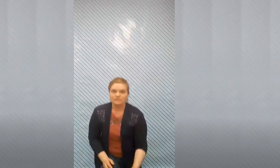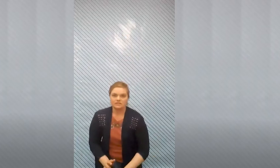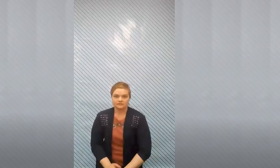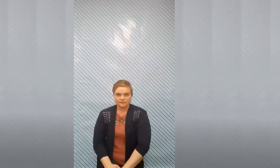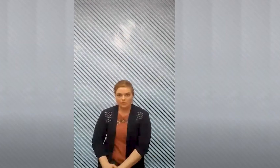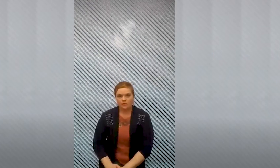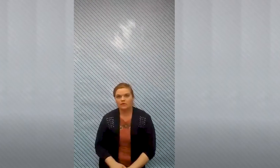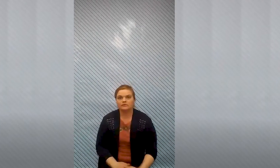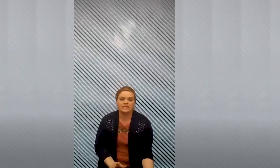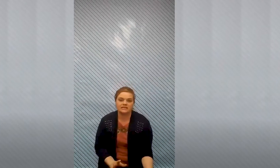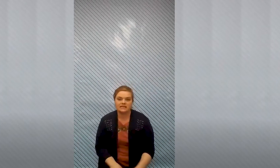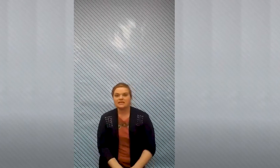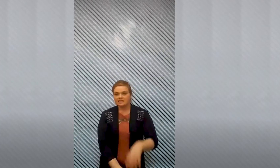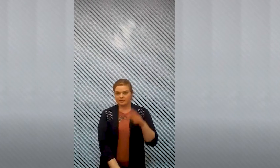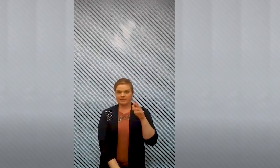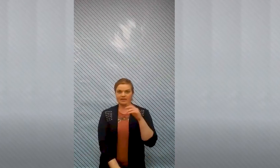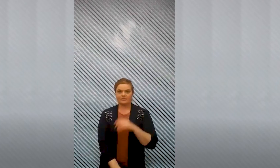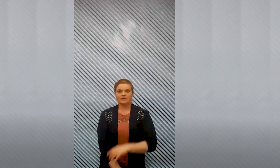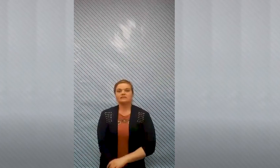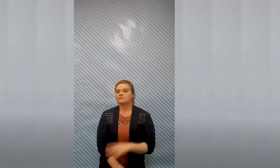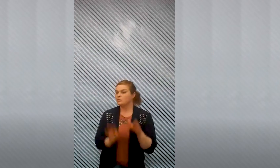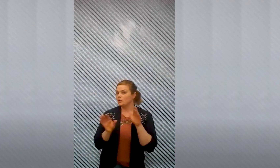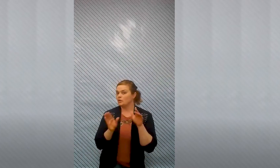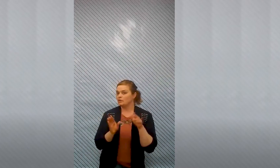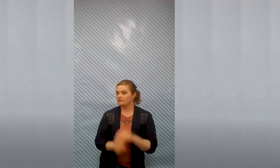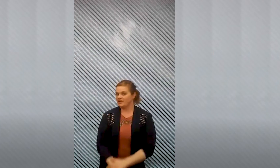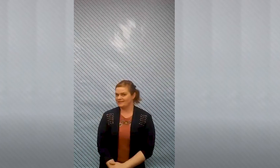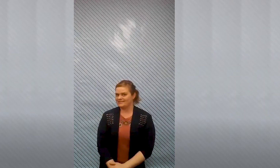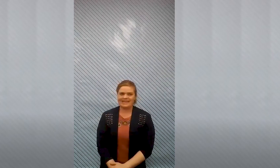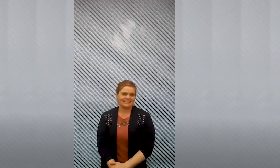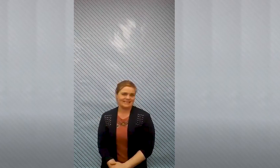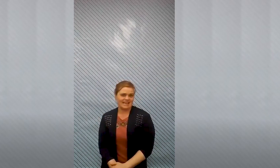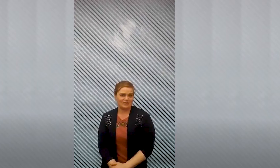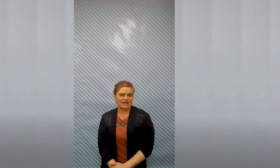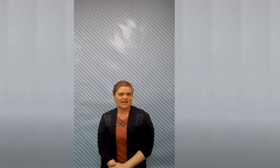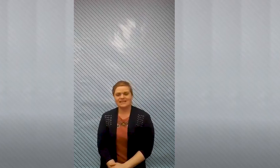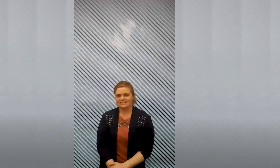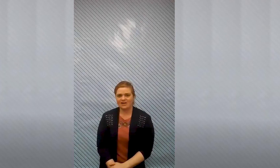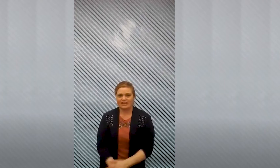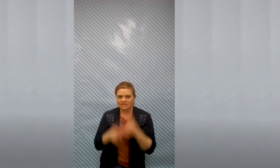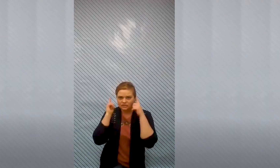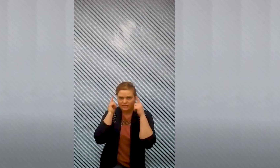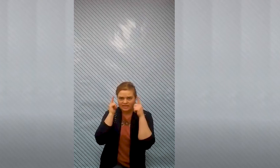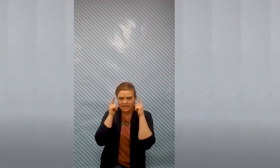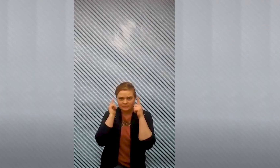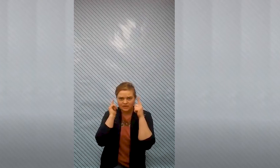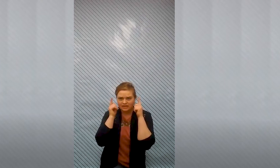sit on the floor or take a knee but be able to move in a second again okay all right get your thinking caps on